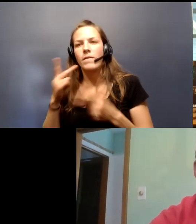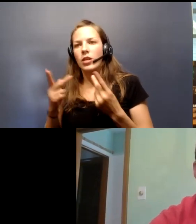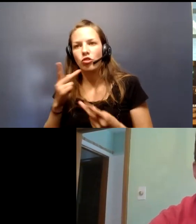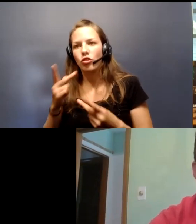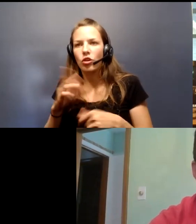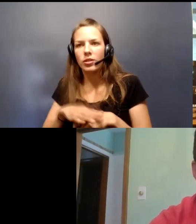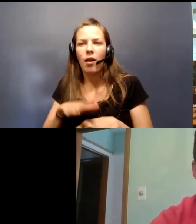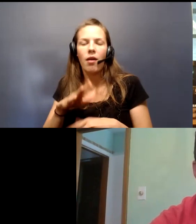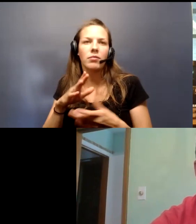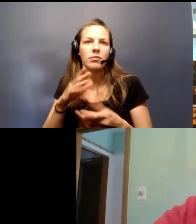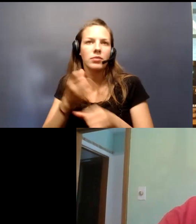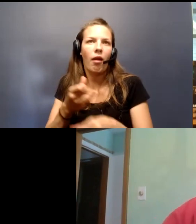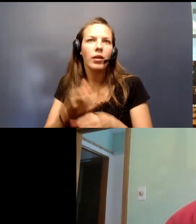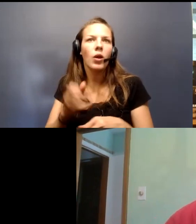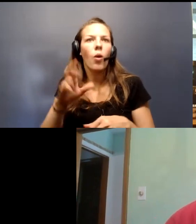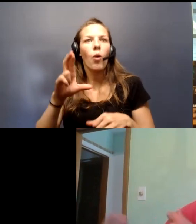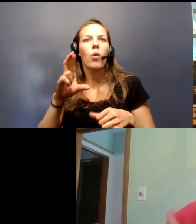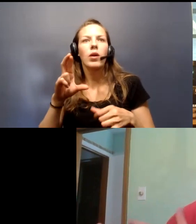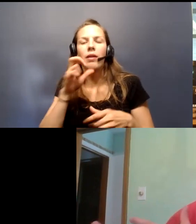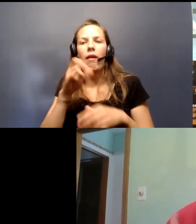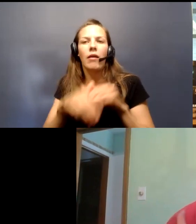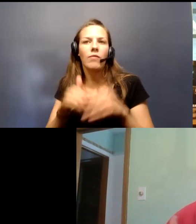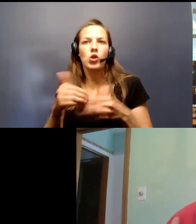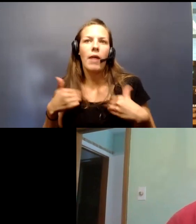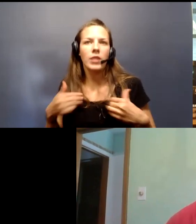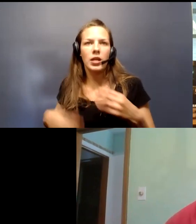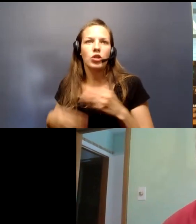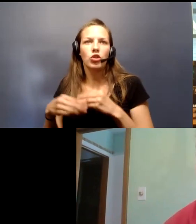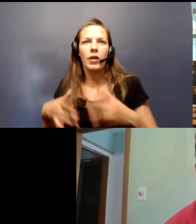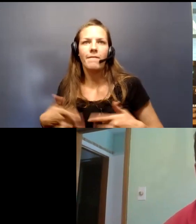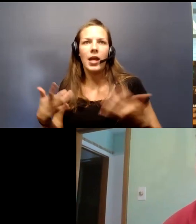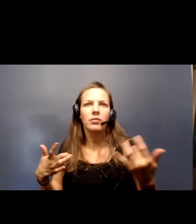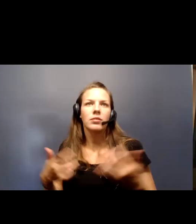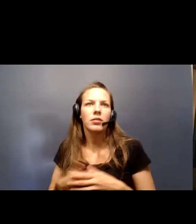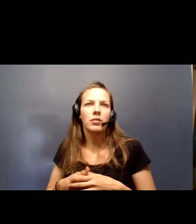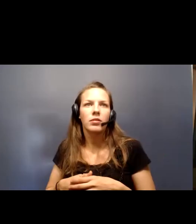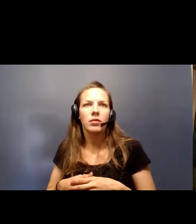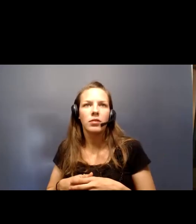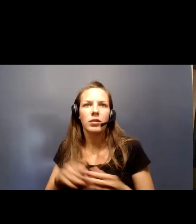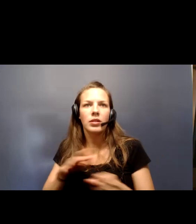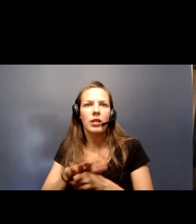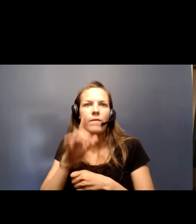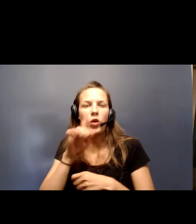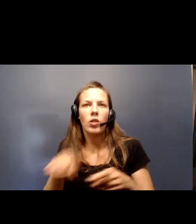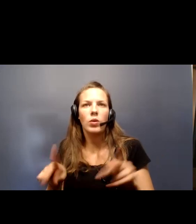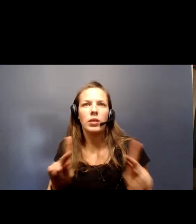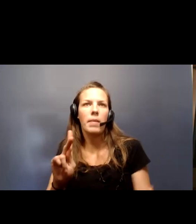site or just simply aren't comfortable having an extra event. know, it's just enough for those folks to